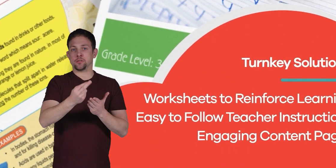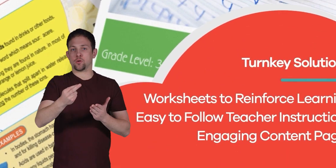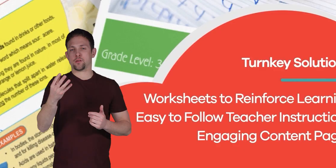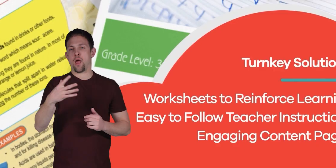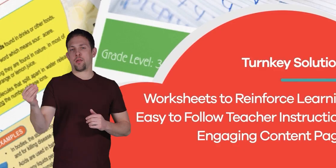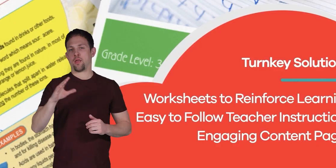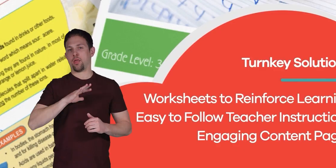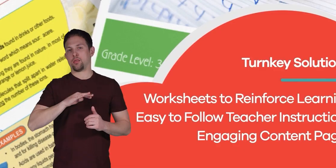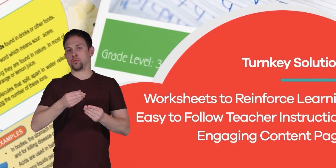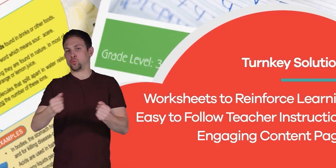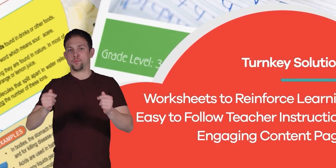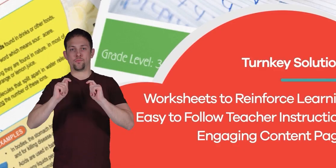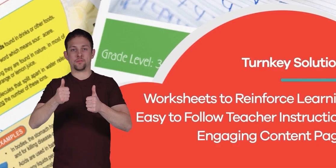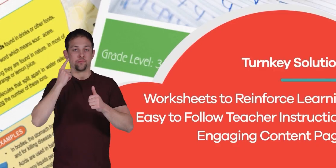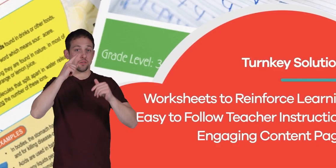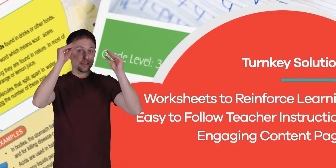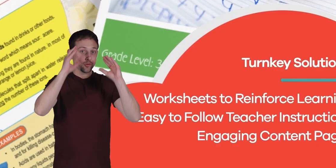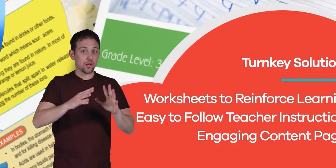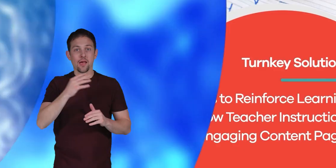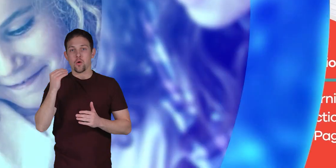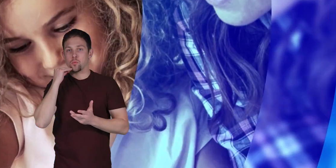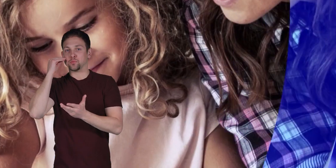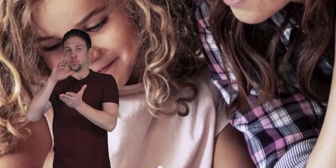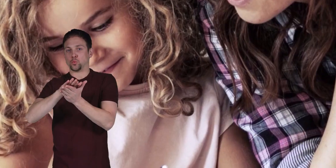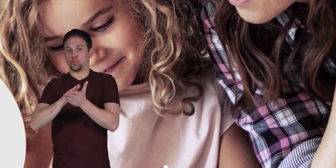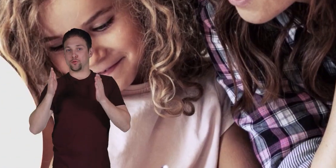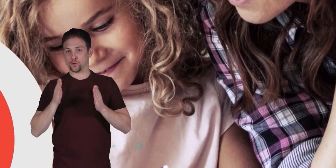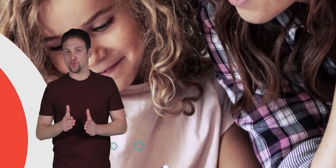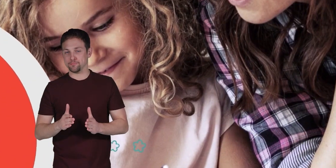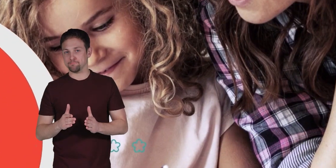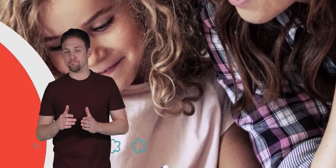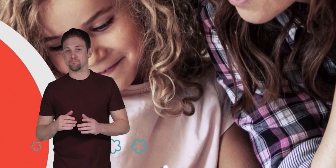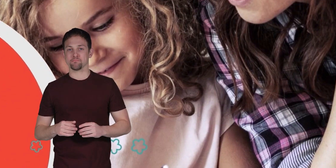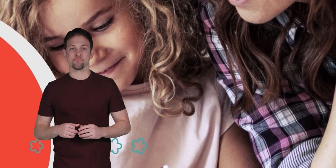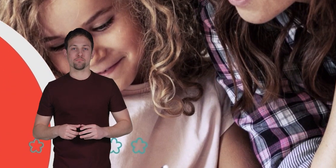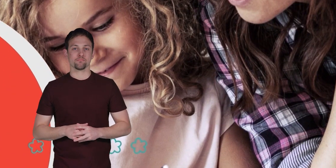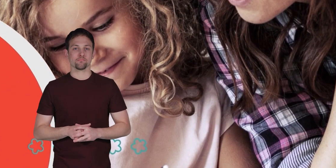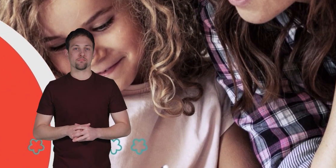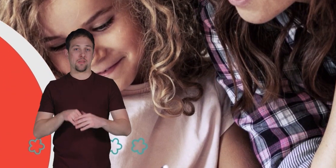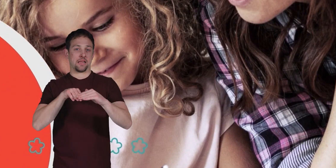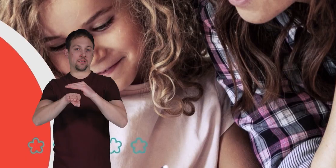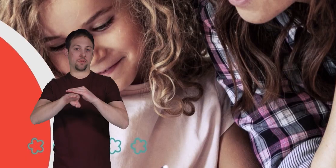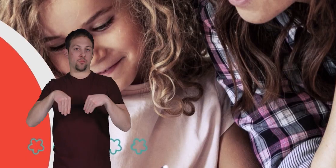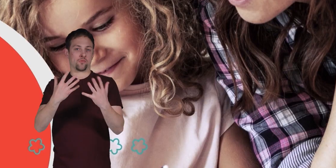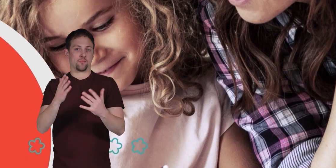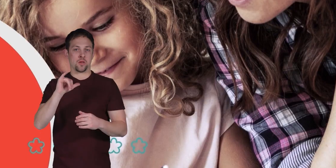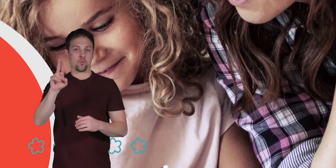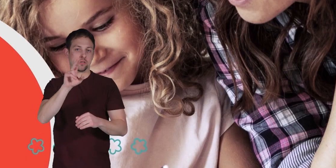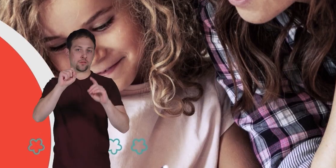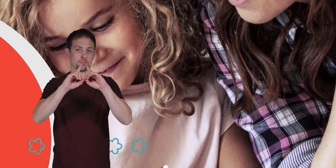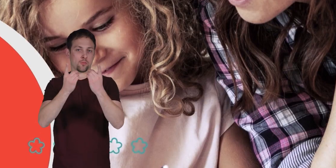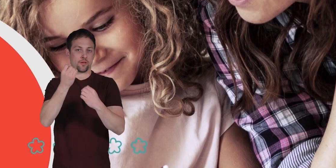and turnkey solutions for teachers and homeschoolers. You Kids